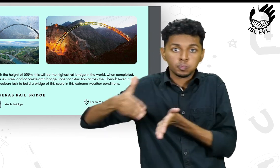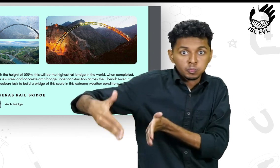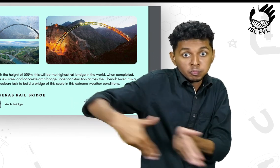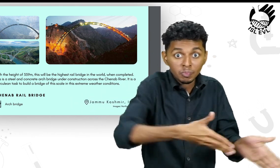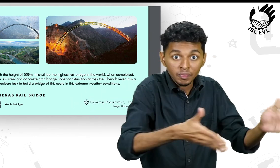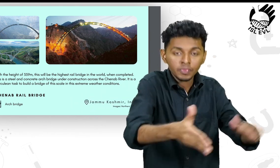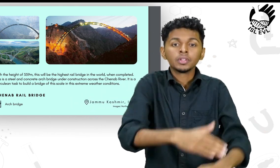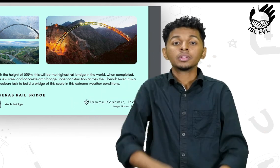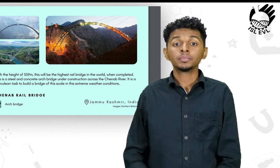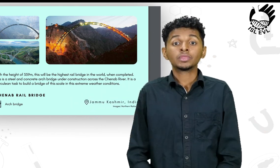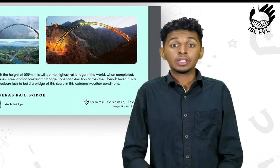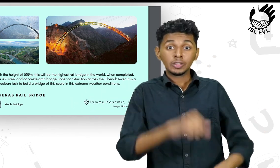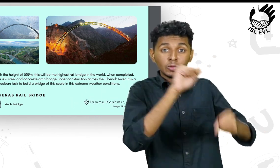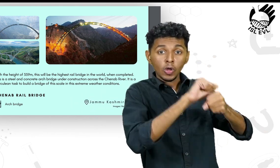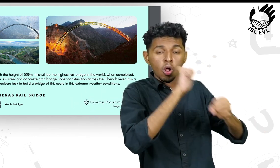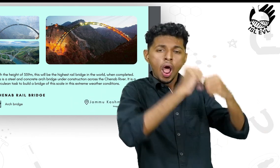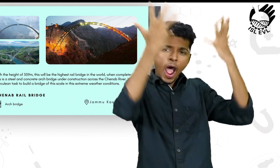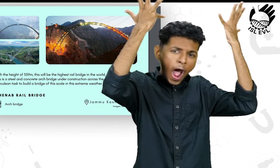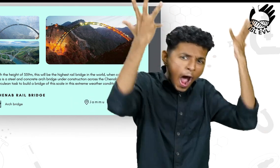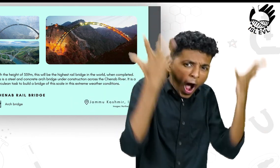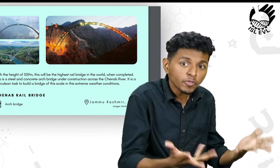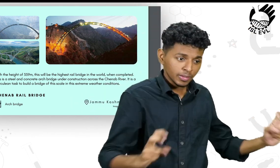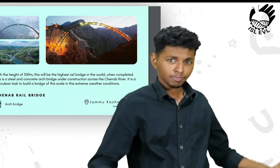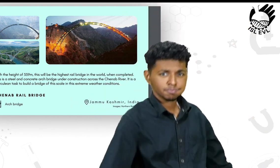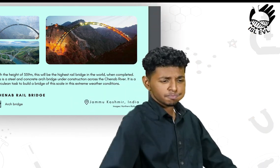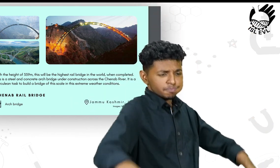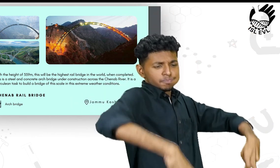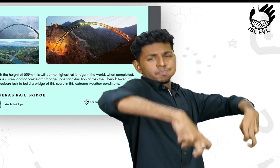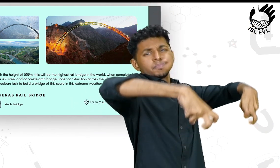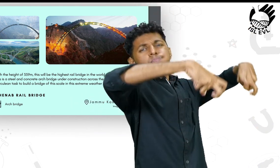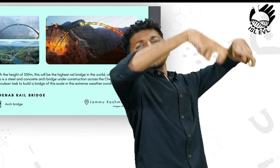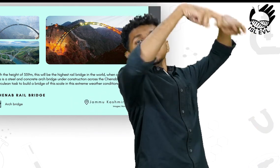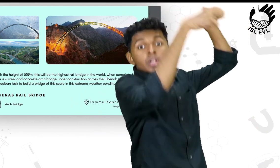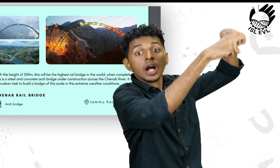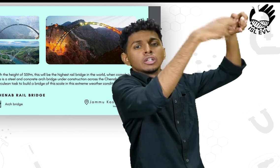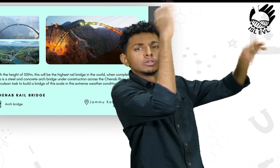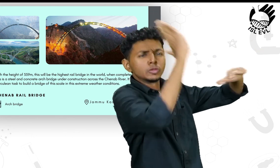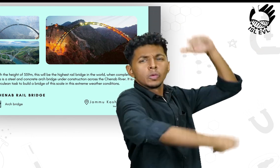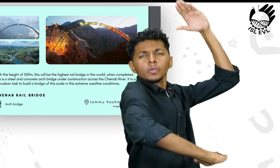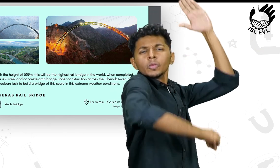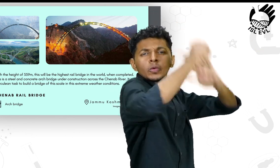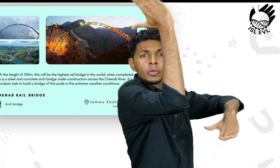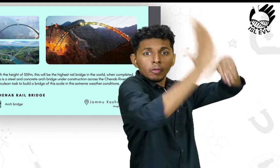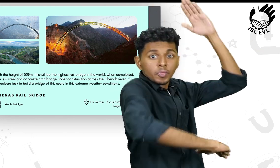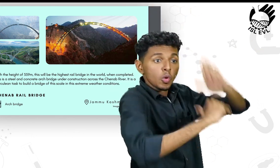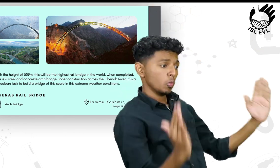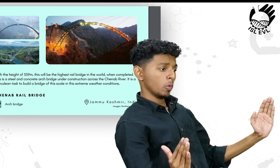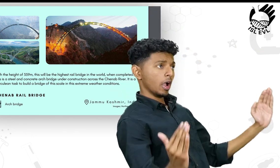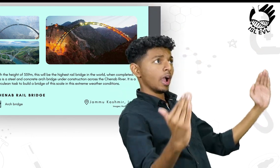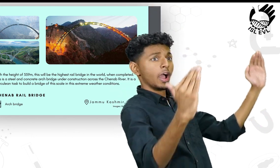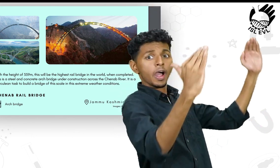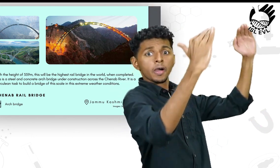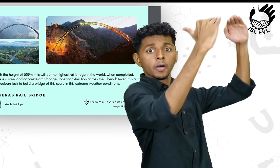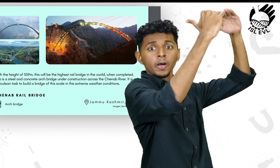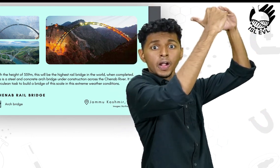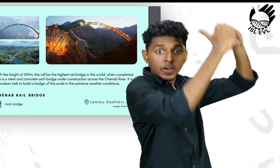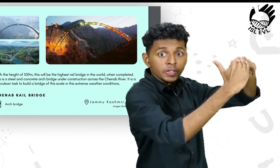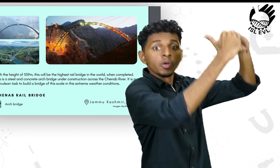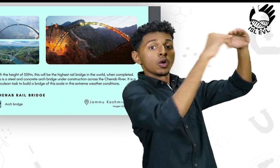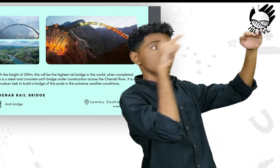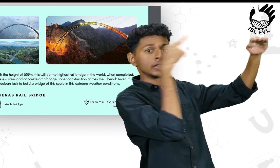It is a Herculean task to build a bridge of this scale in this extreme weather conditions.